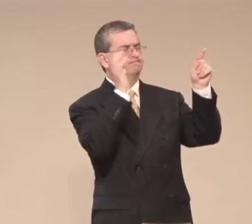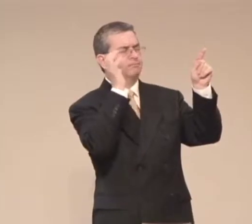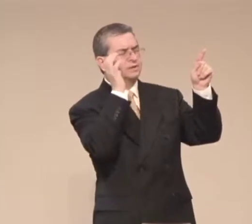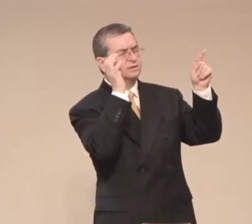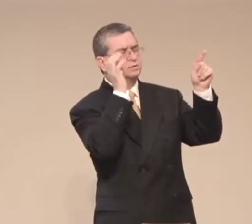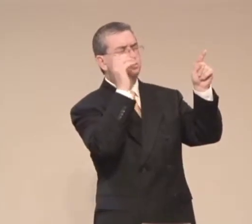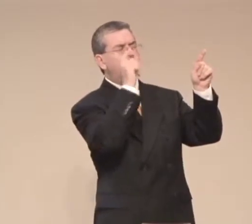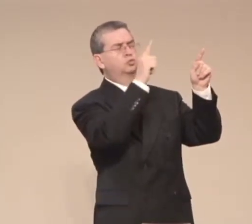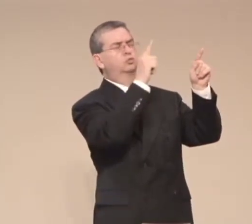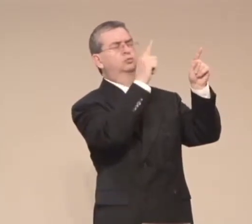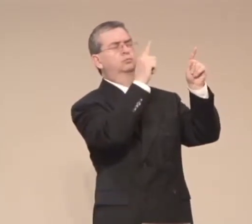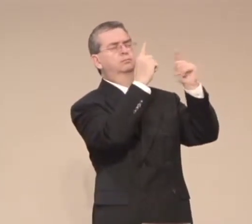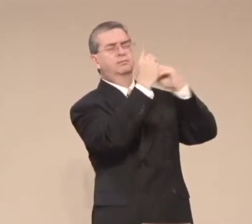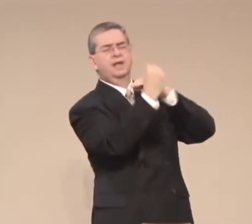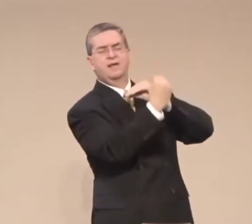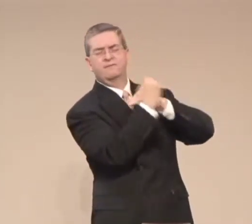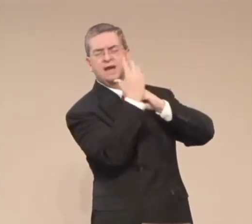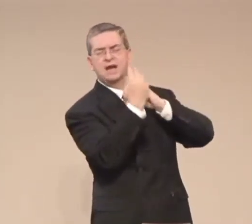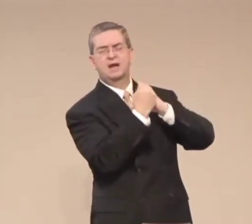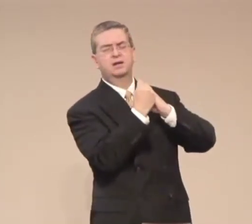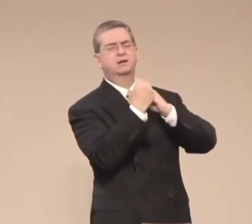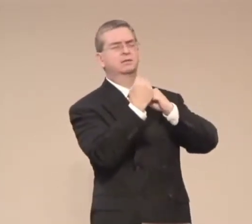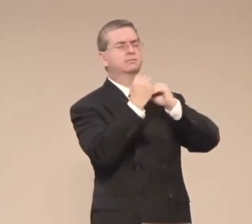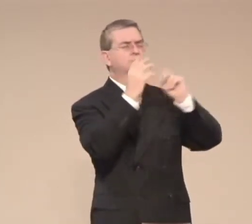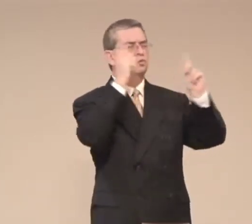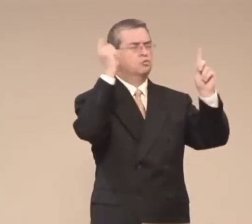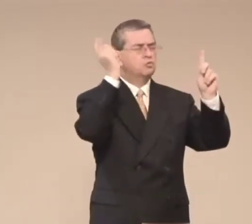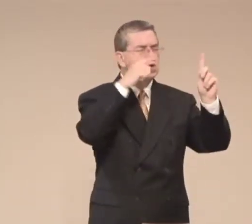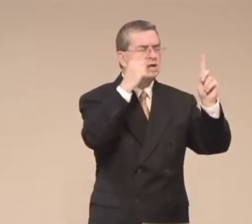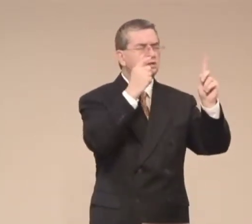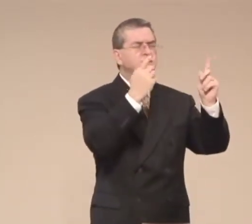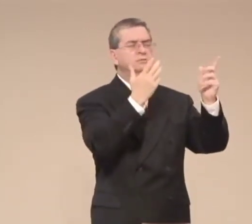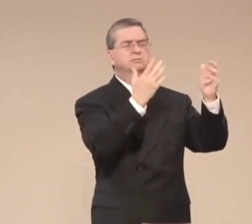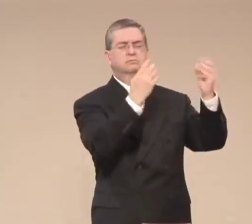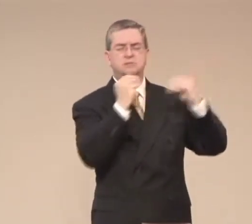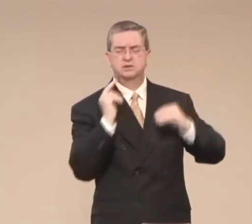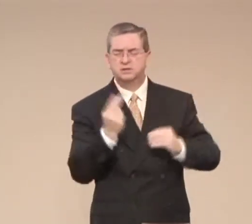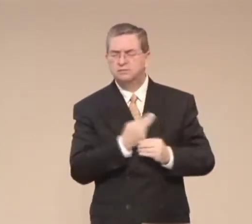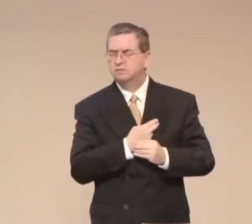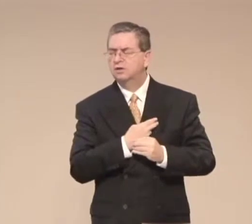I pray that the people here focus on you, Lord, and worship you.